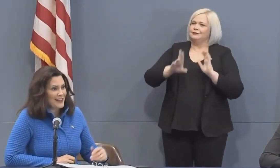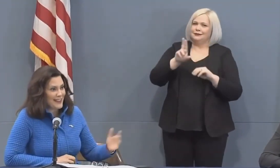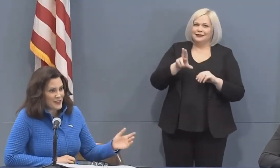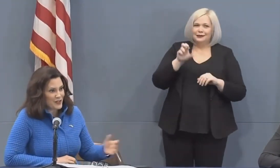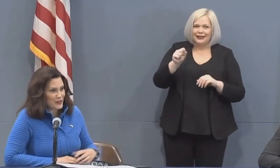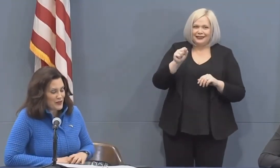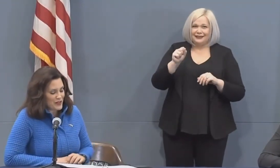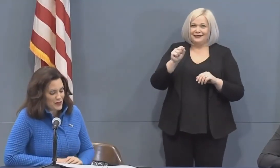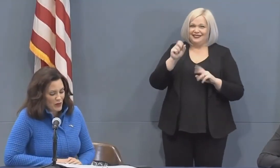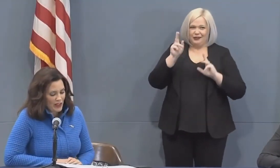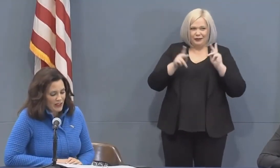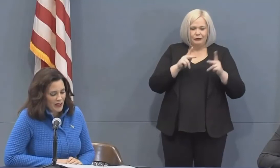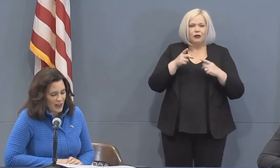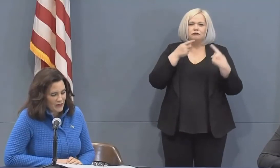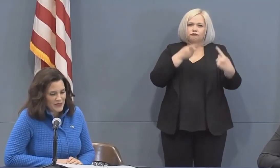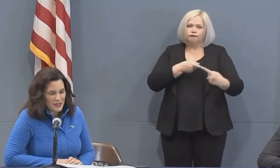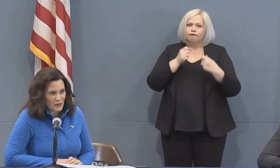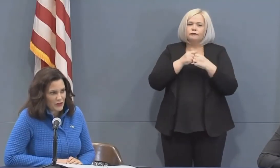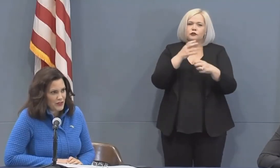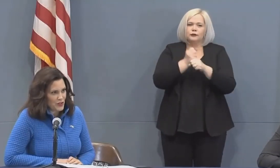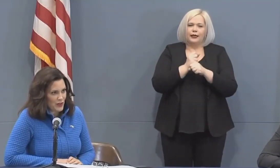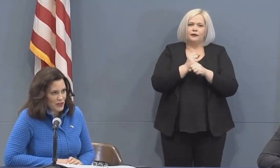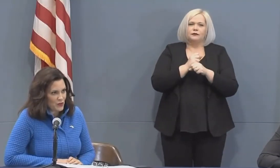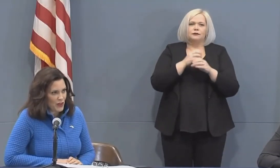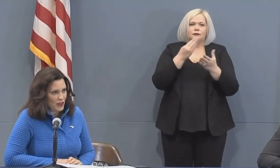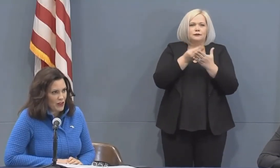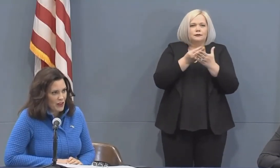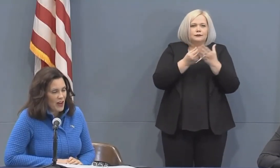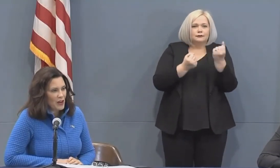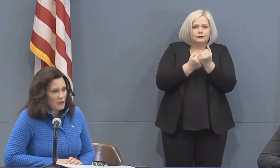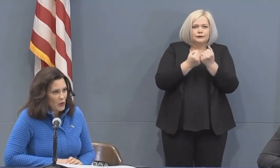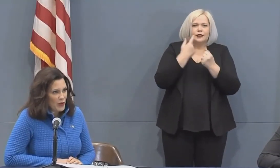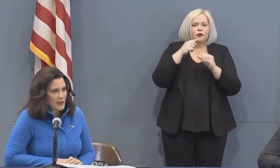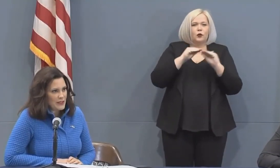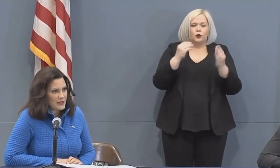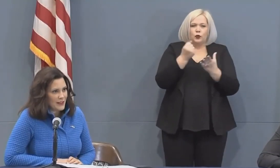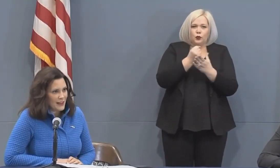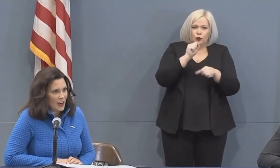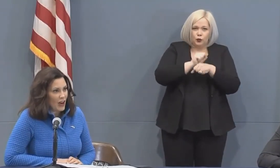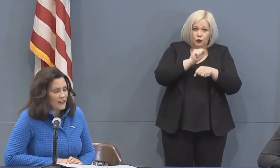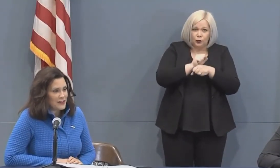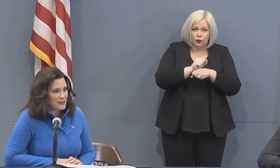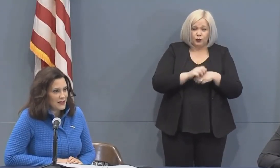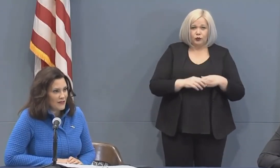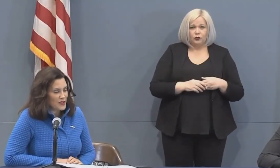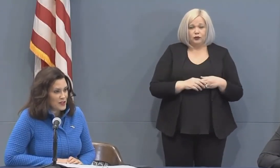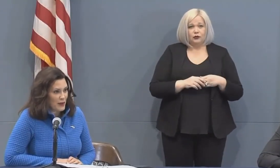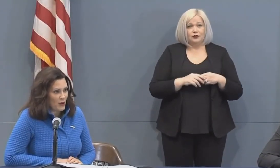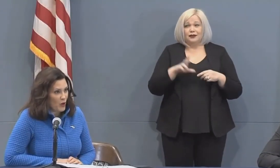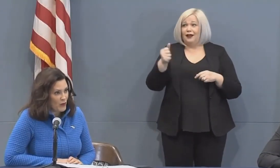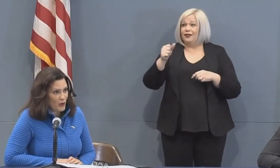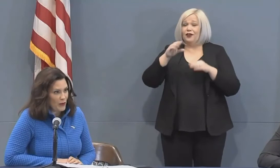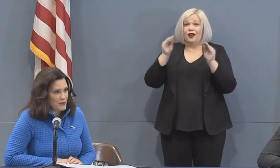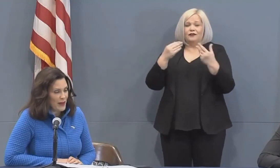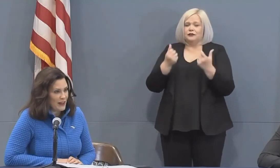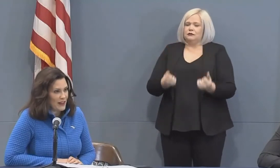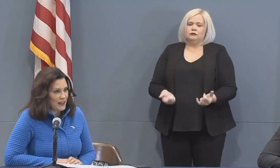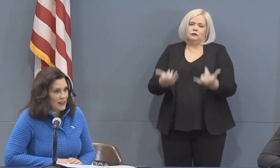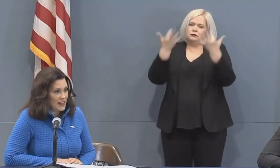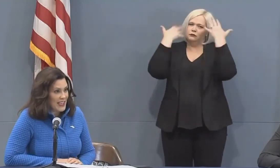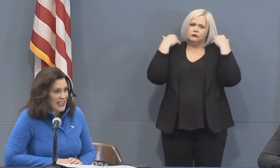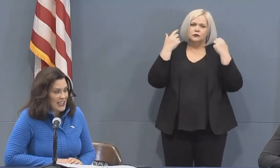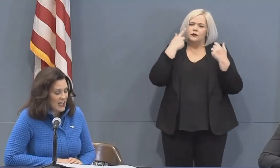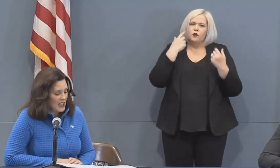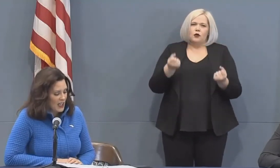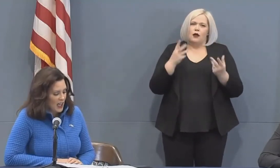the country on the national news this morning similar situation where unemployment offices have just been overwhelmed by